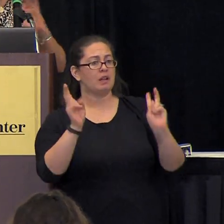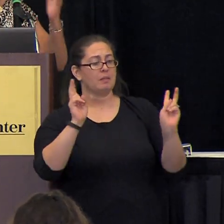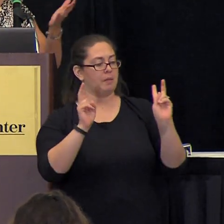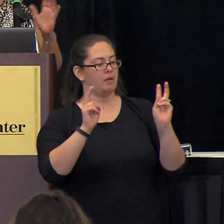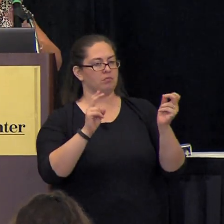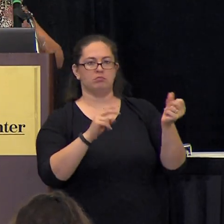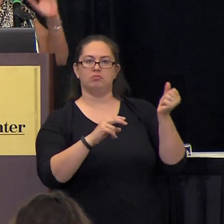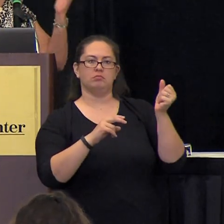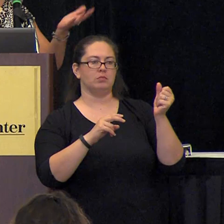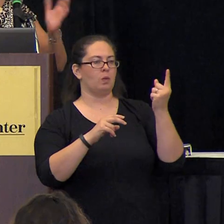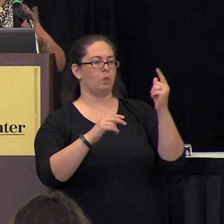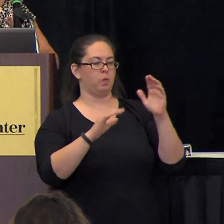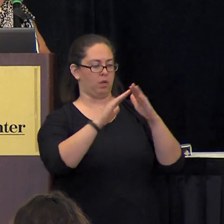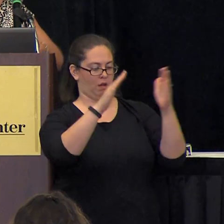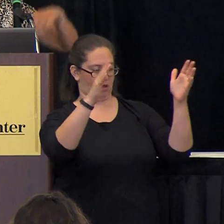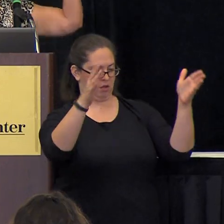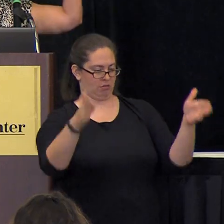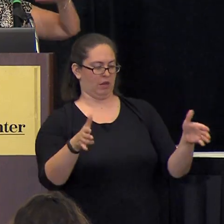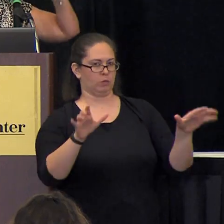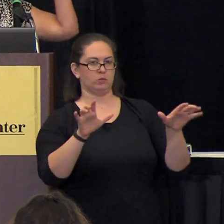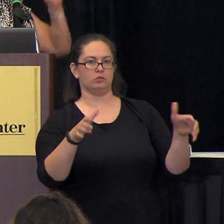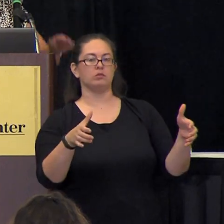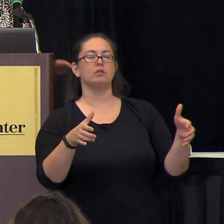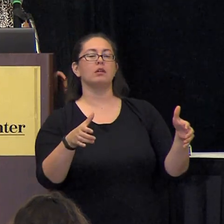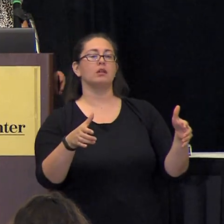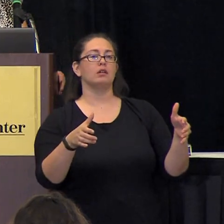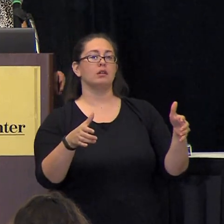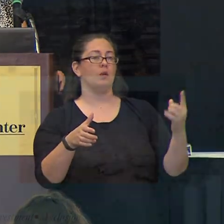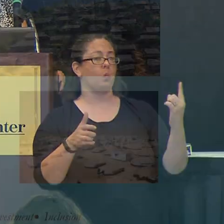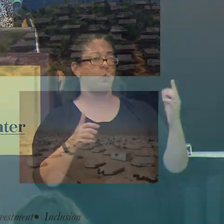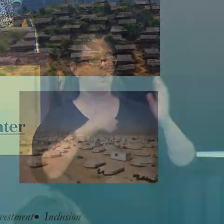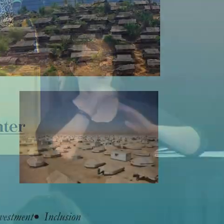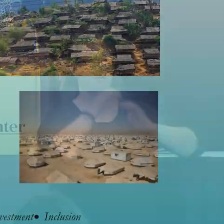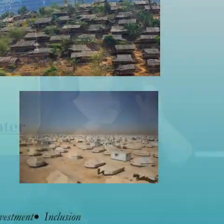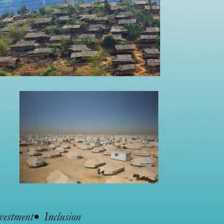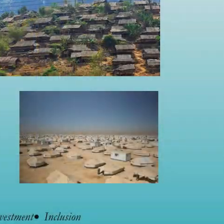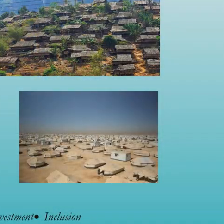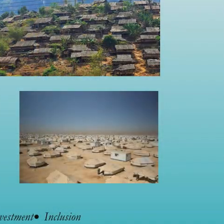one compound or one wall or maybe even one building